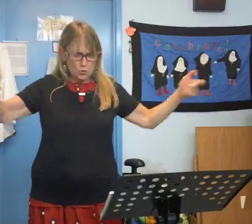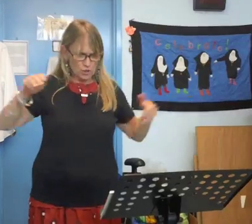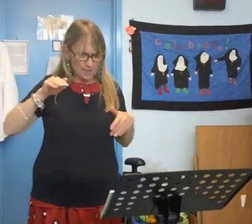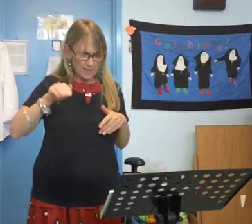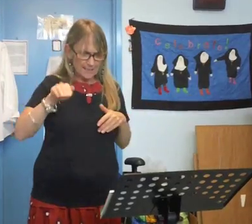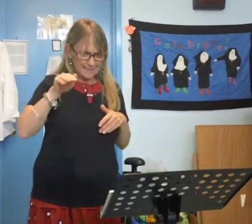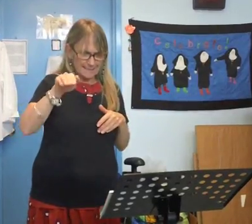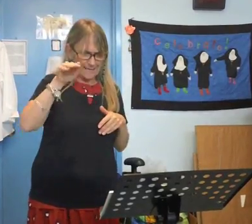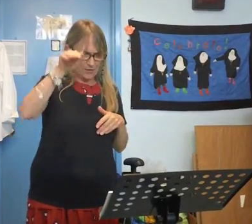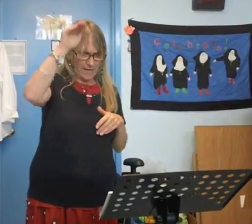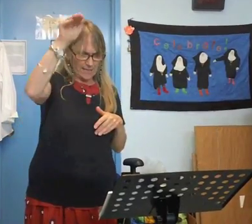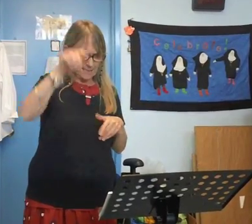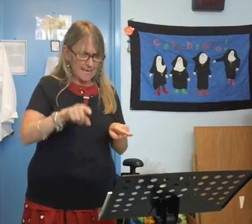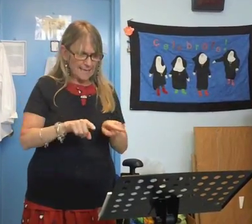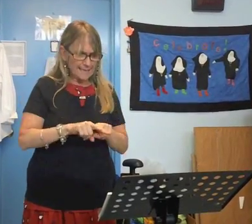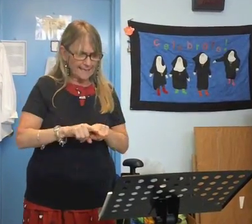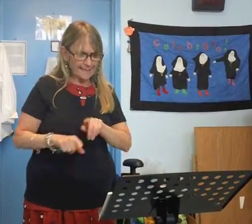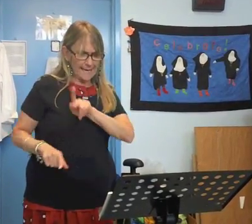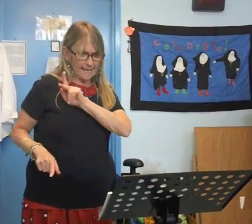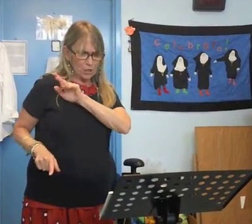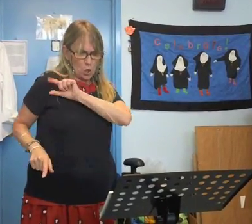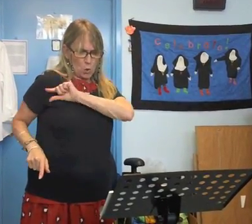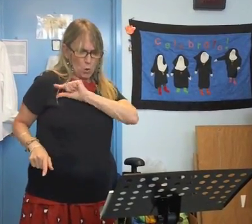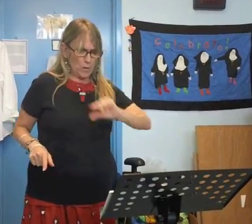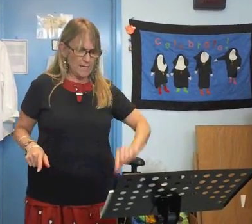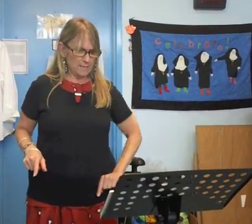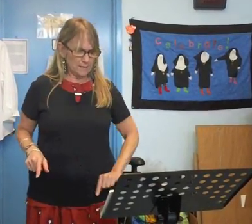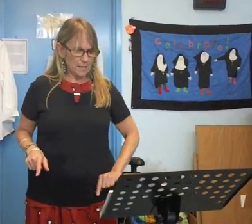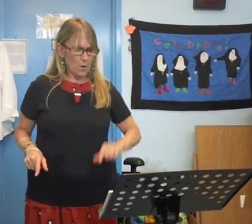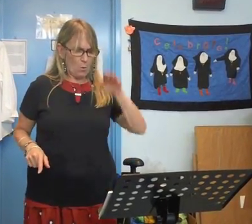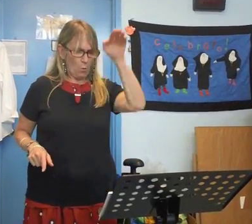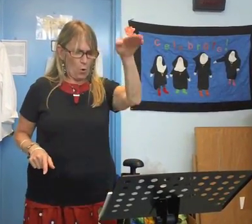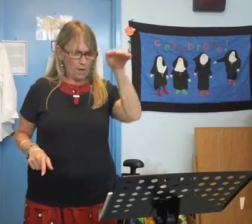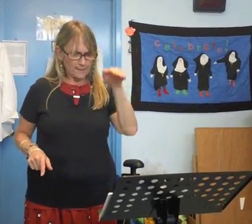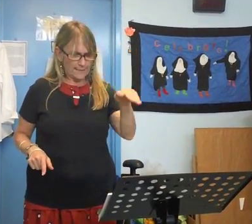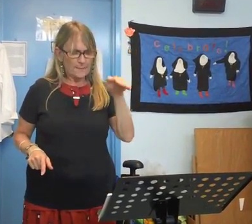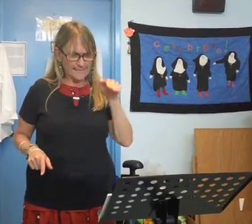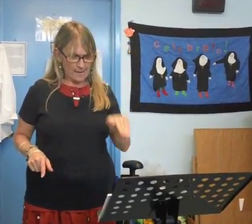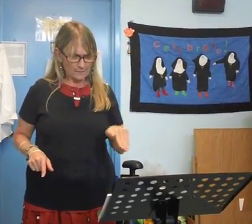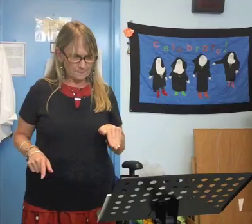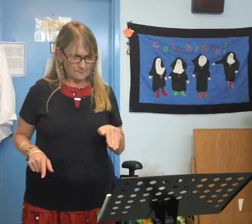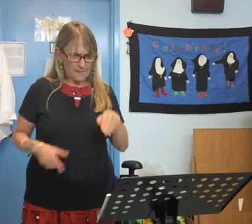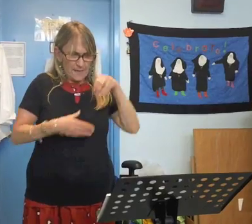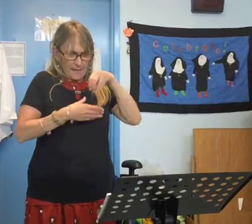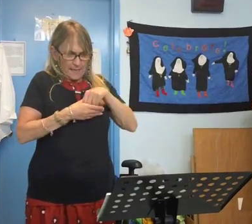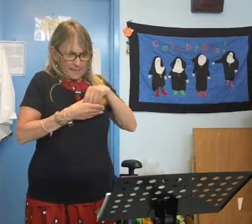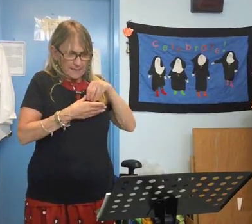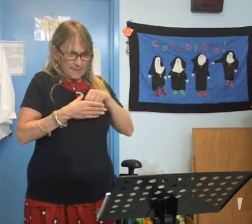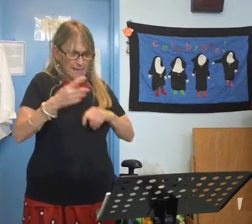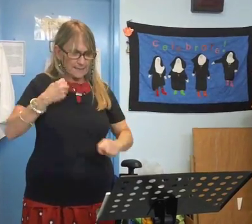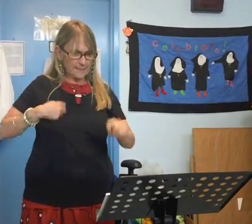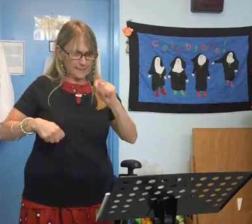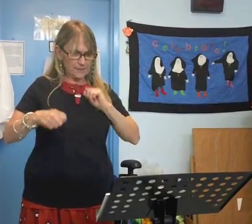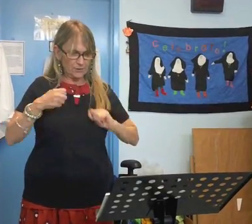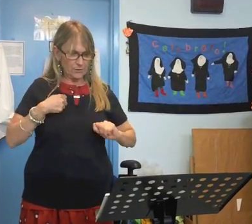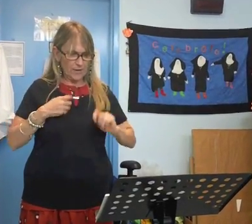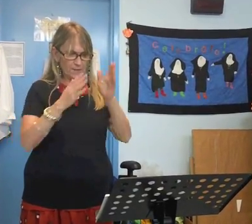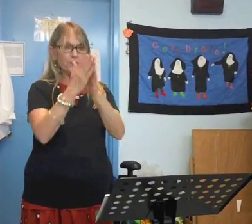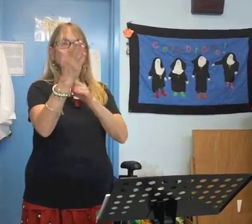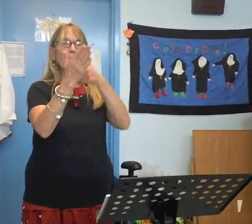staircase like the kind Queens walked it come down inside the theater there's a